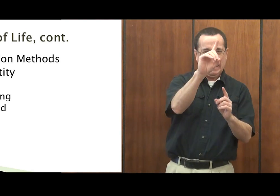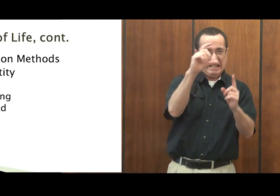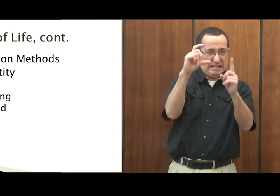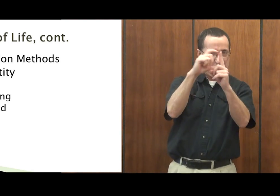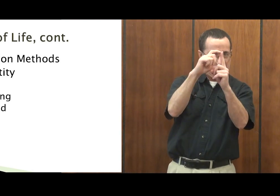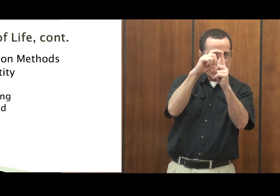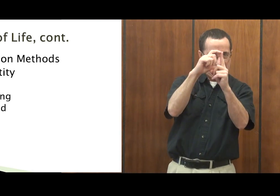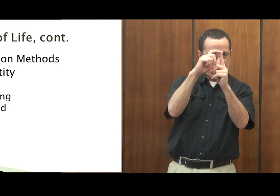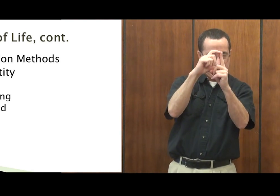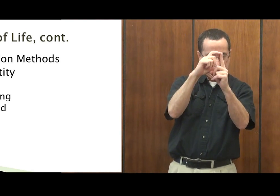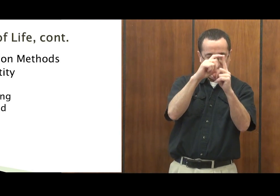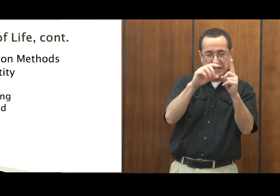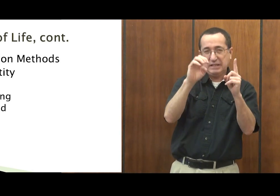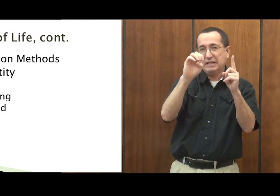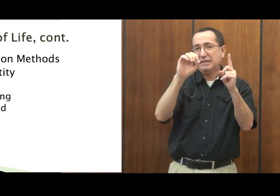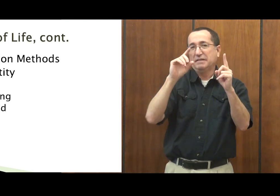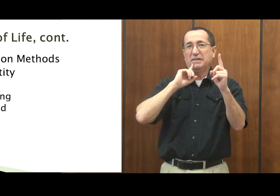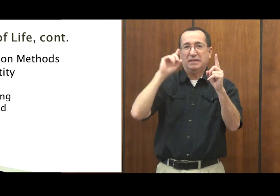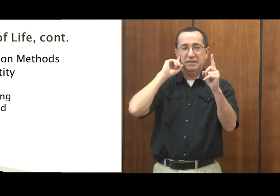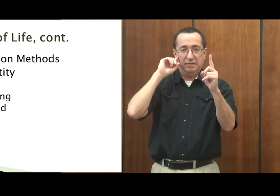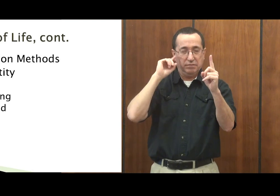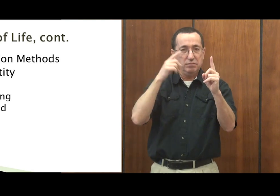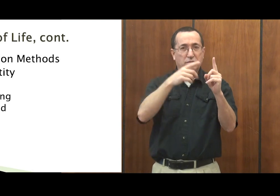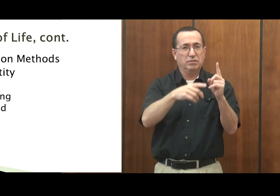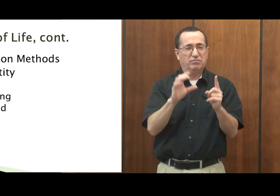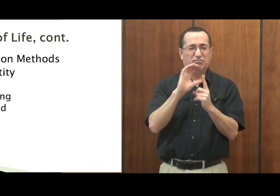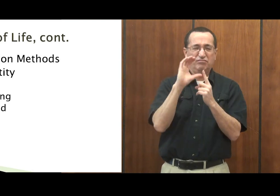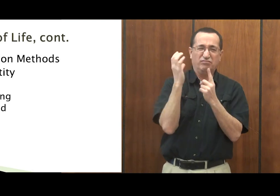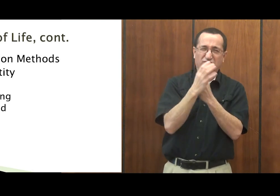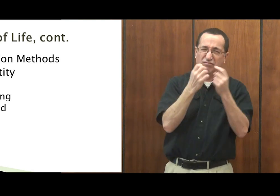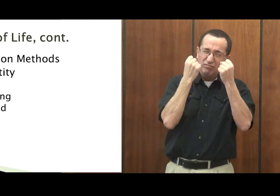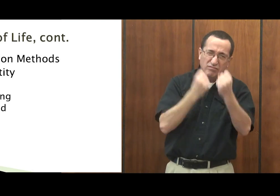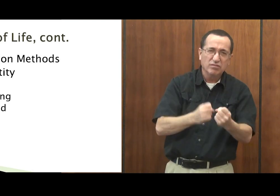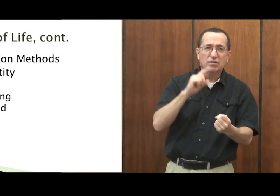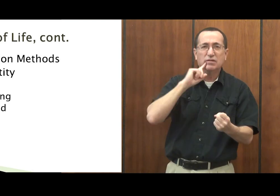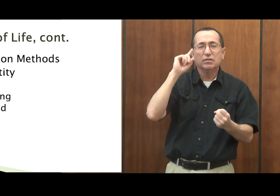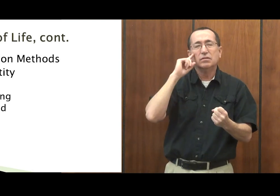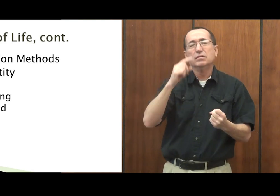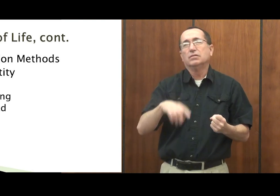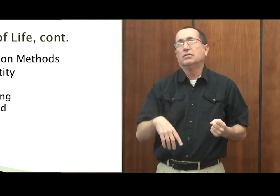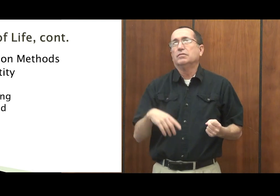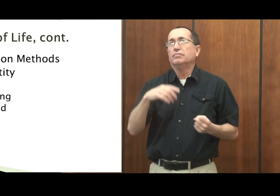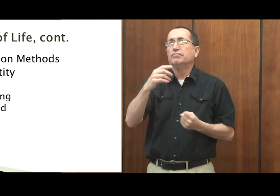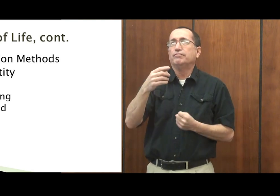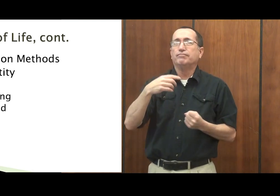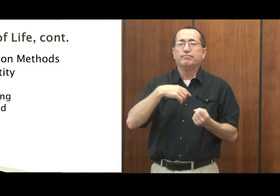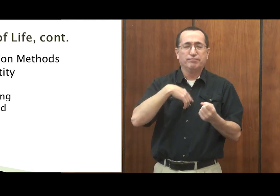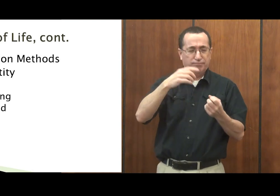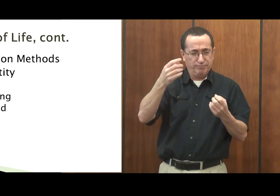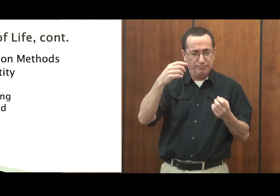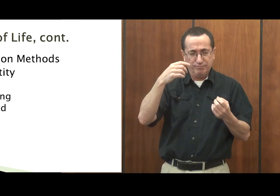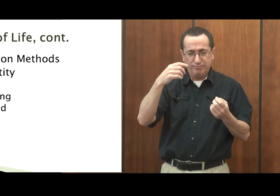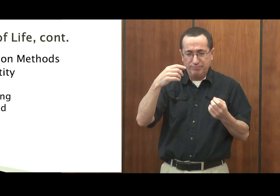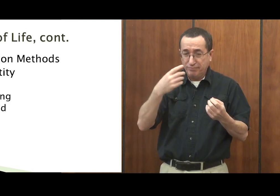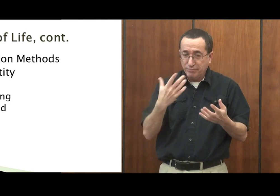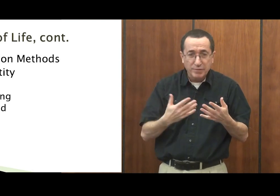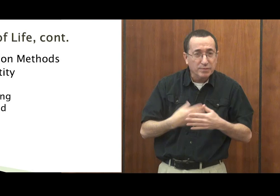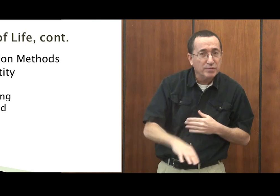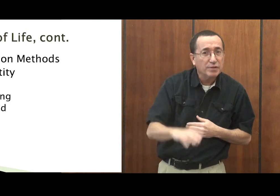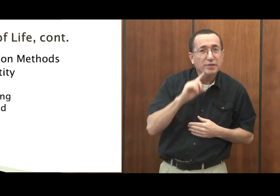We're talking about deaf versus deaf. Capital D. There's little case D. The capital D is someone who uses American Sign